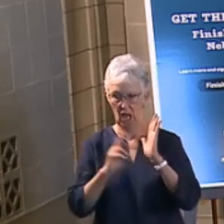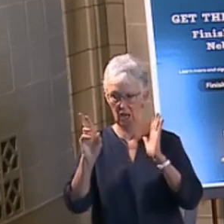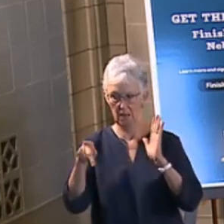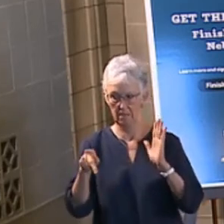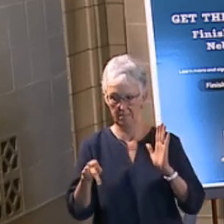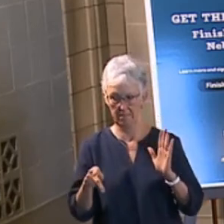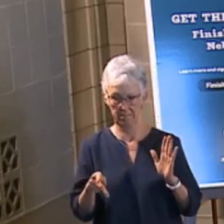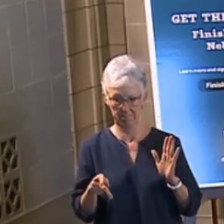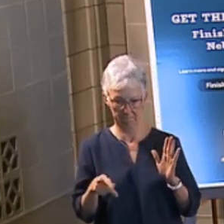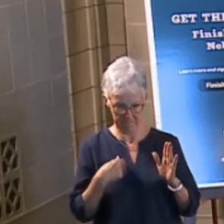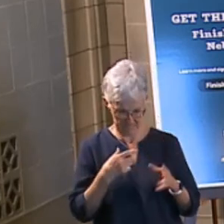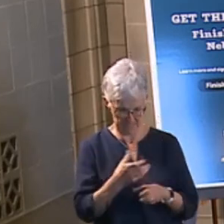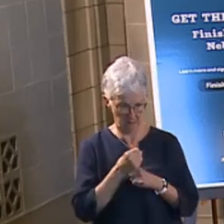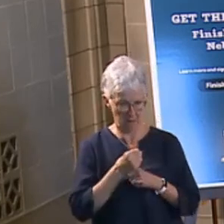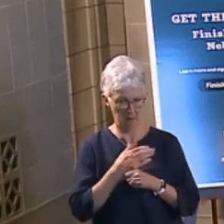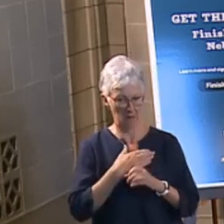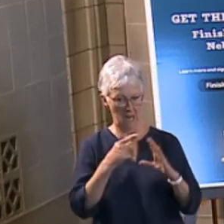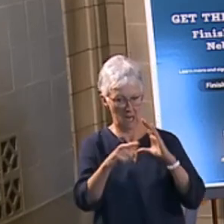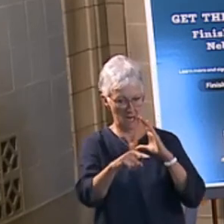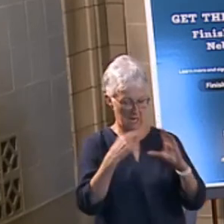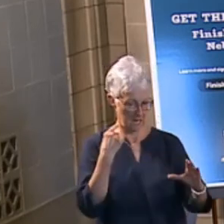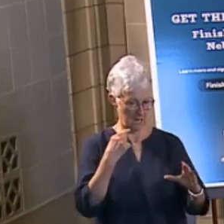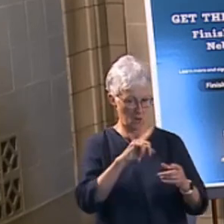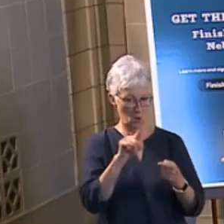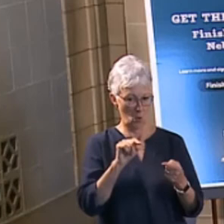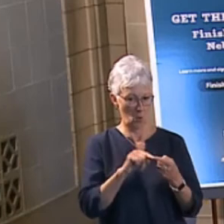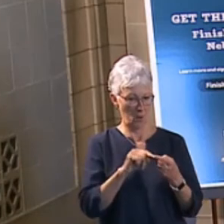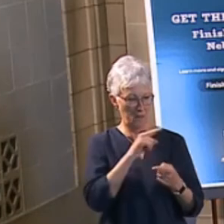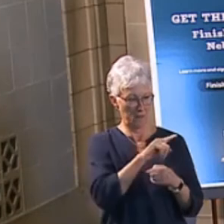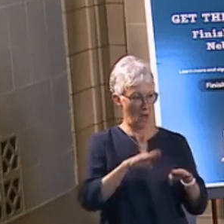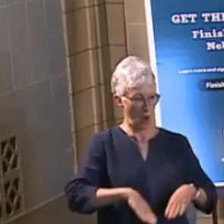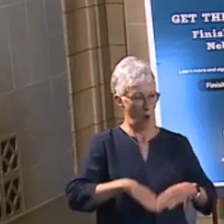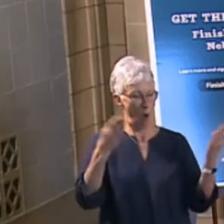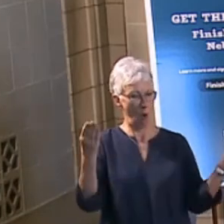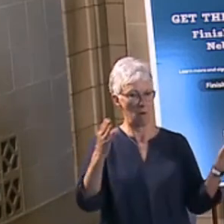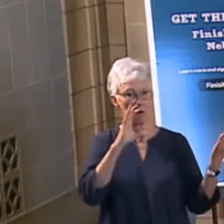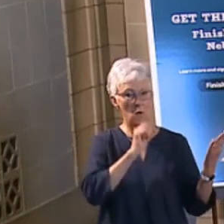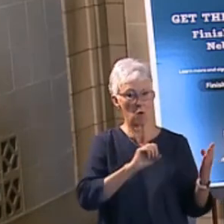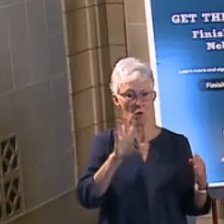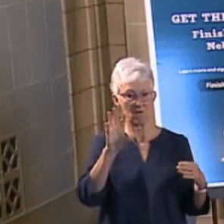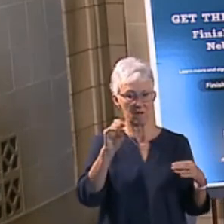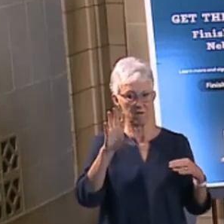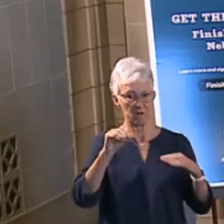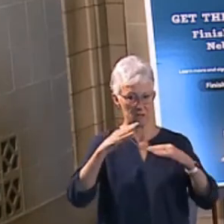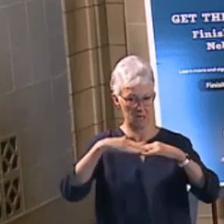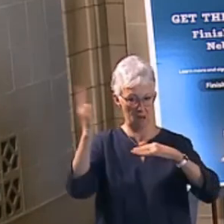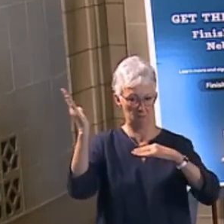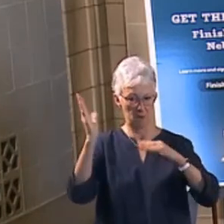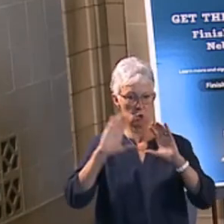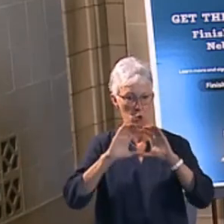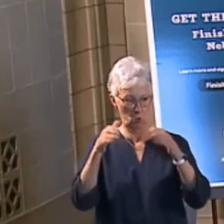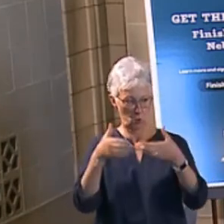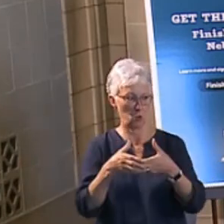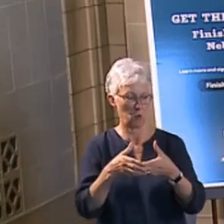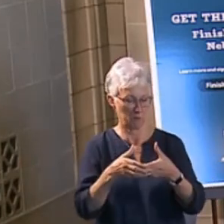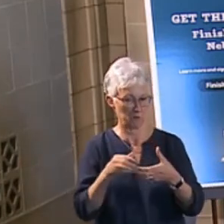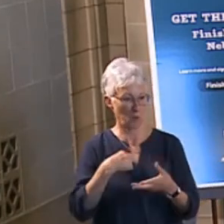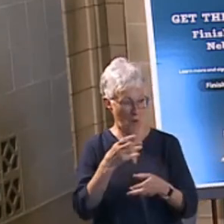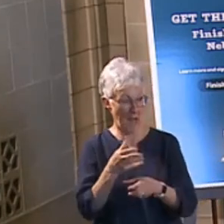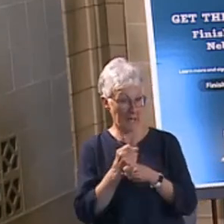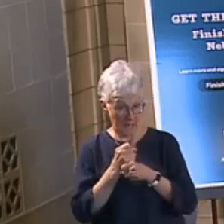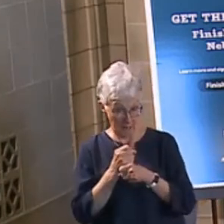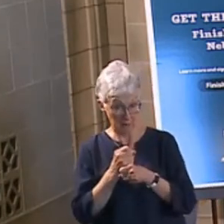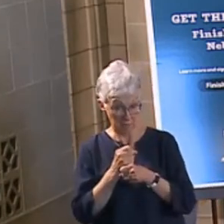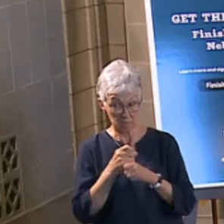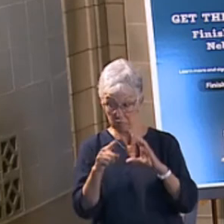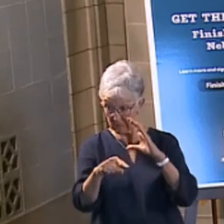I received an invitation when we moved to the 50-year-old group. Yes, I'm over 50. And so I got the invitation and